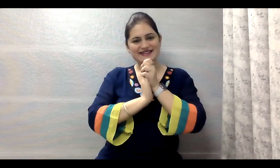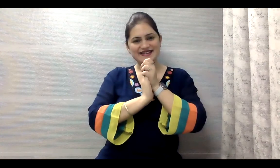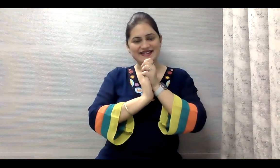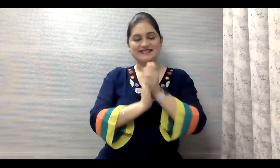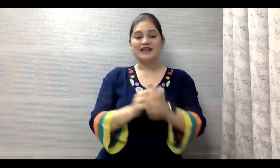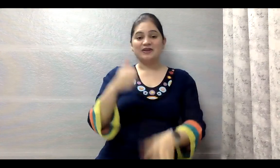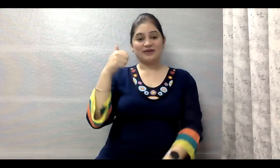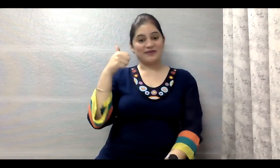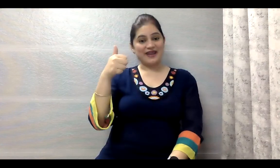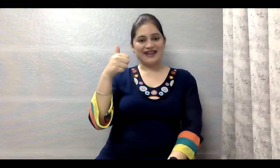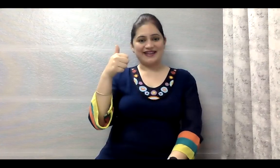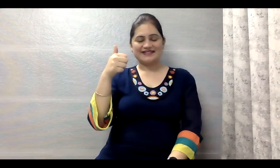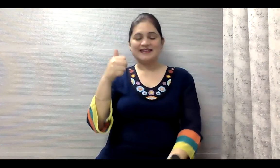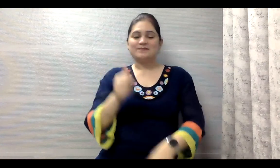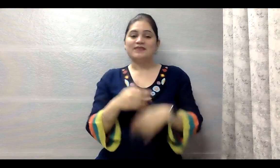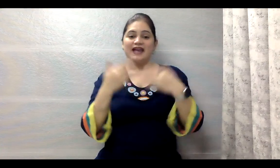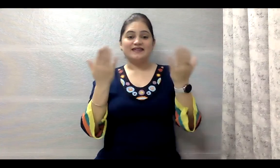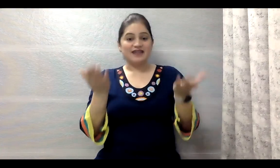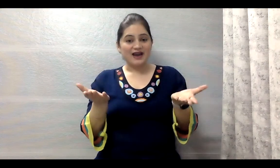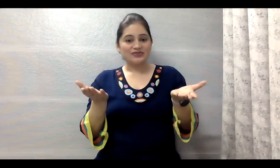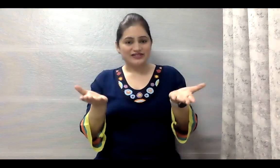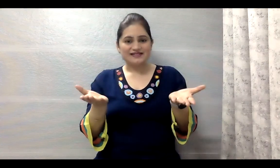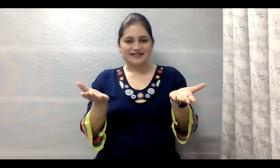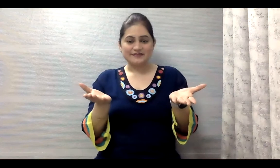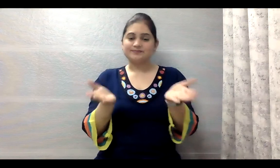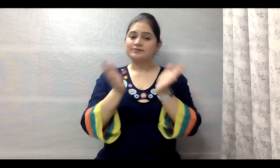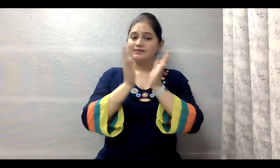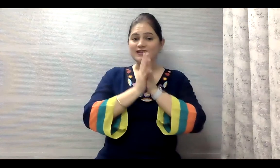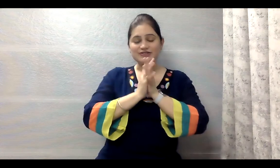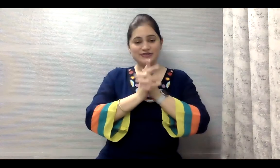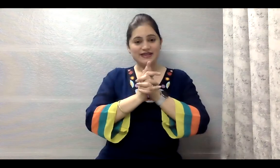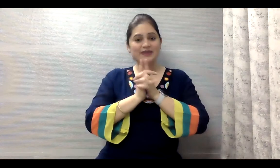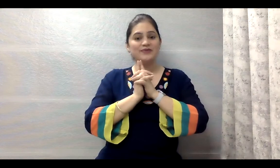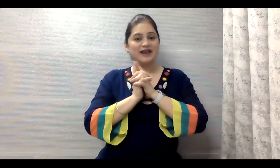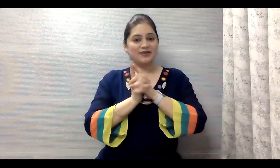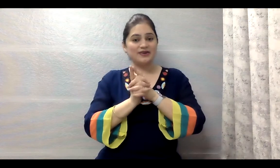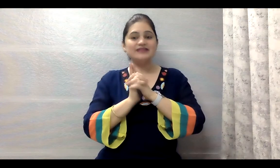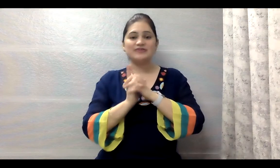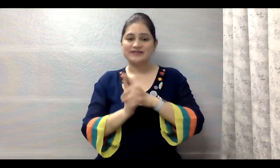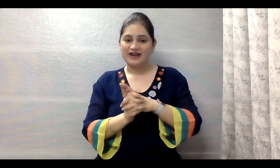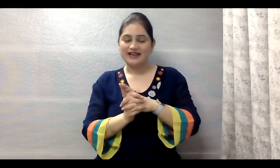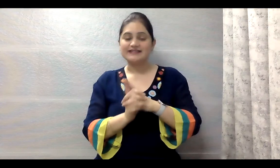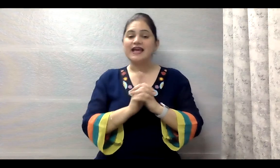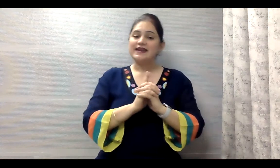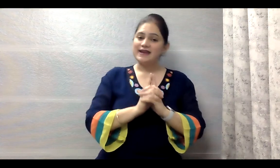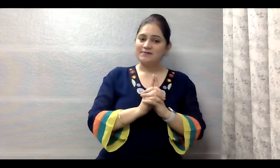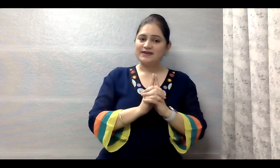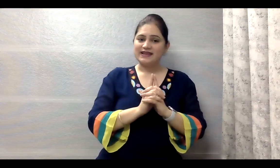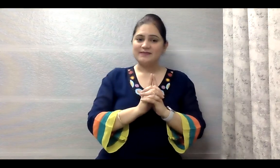Great. Great. And now children, today we are going to revise number names